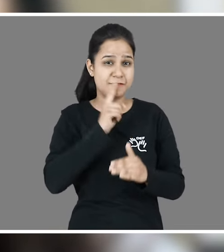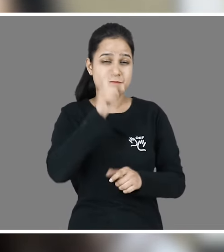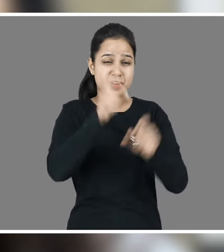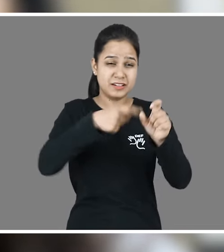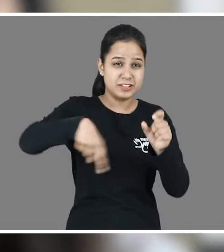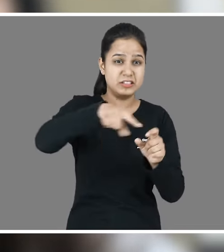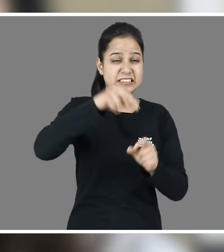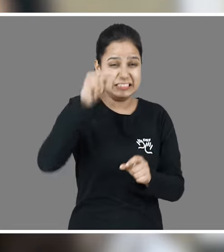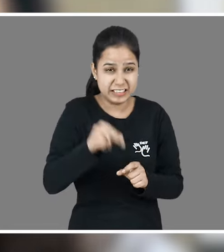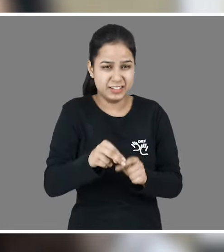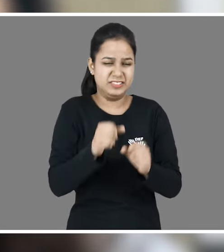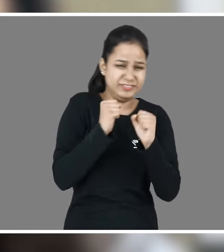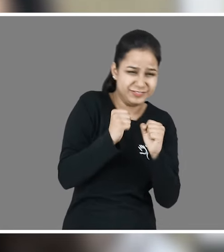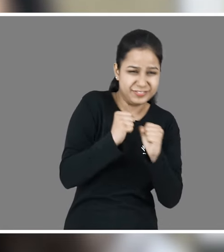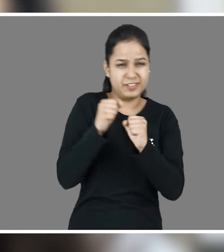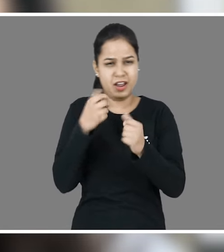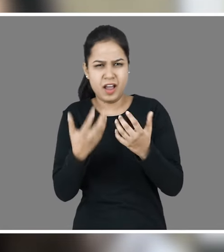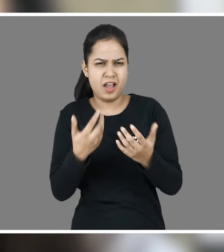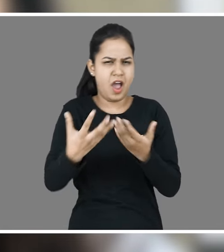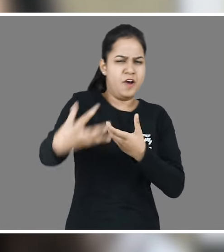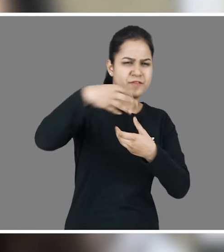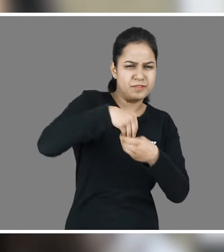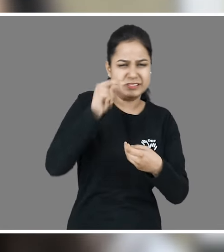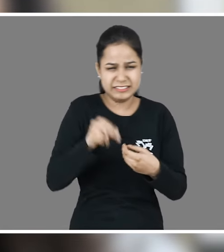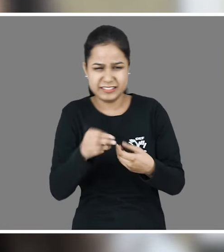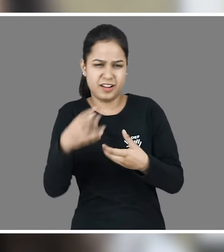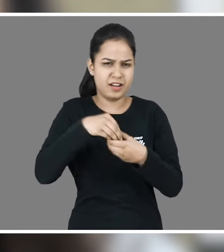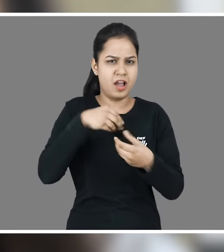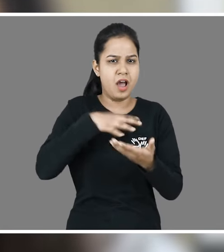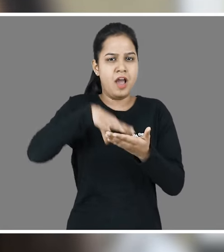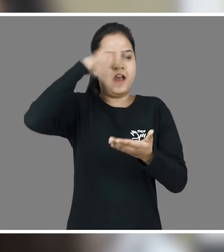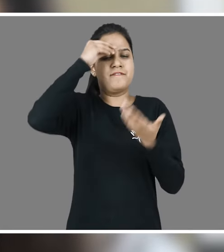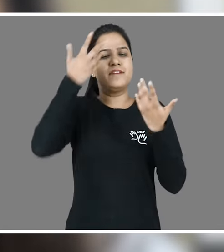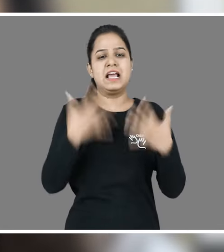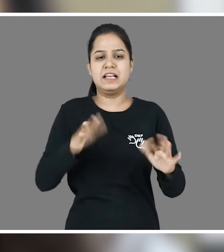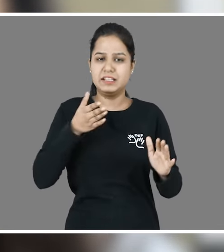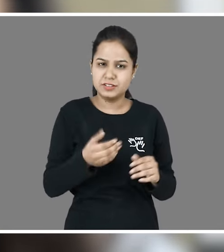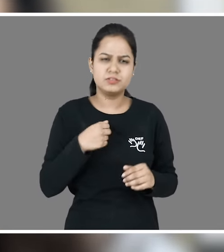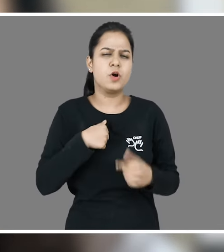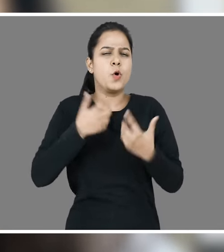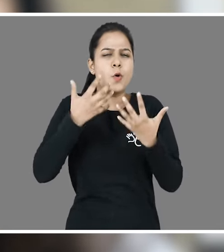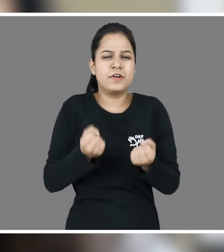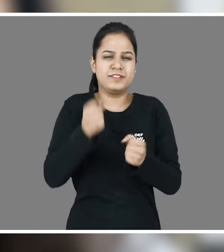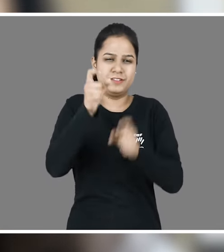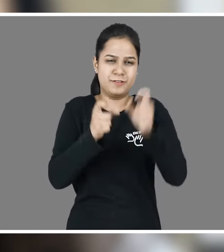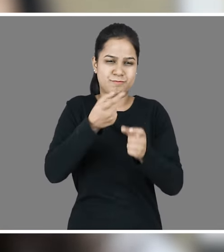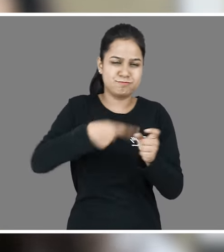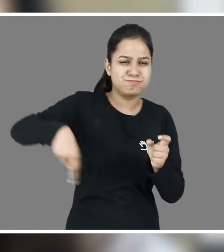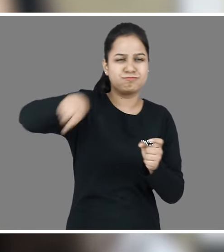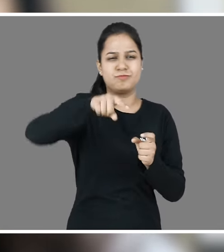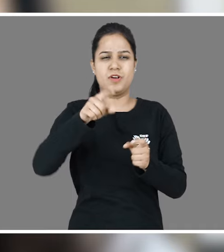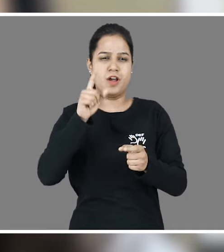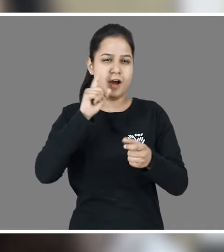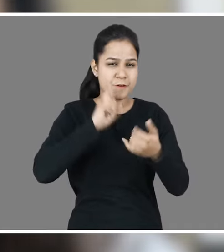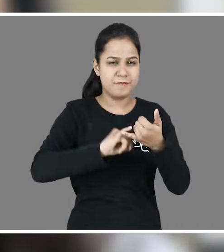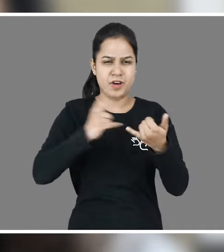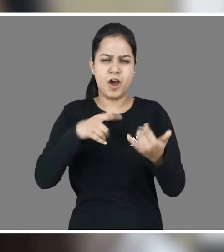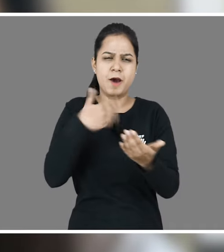I urge everybody who wants to, you know, go and work with the Deaf community or just wants to raise awareness,